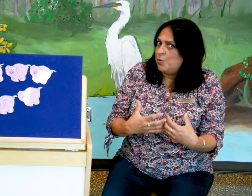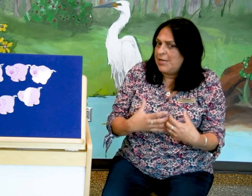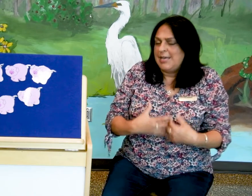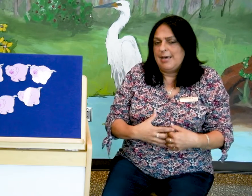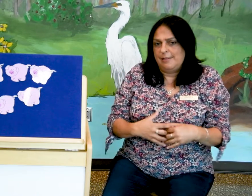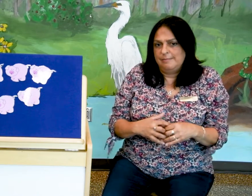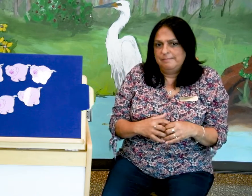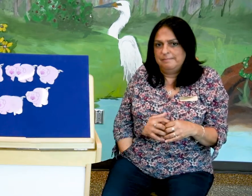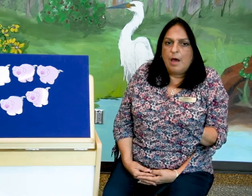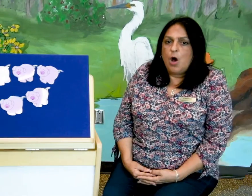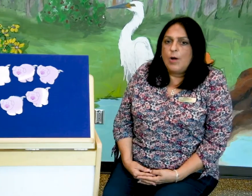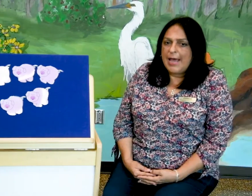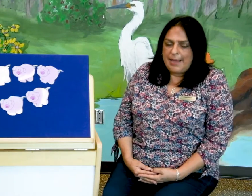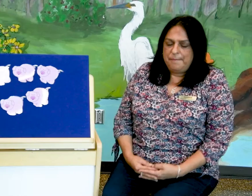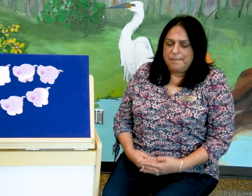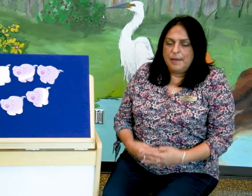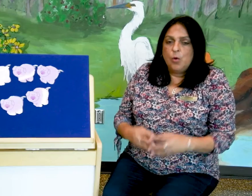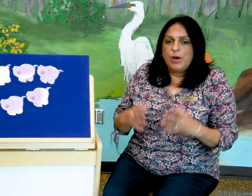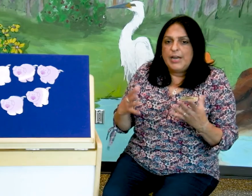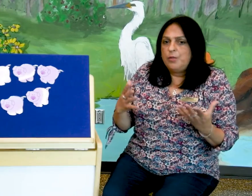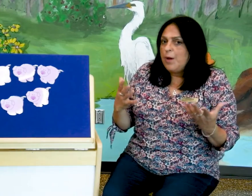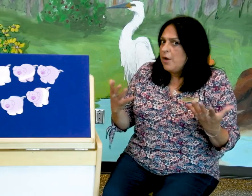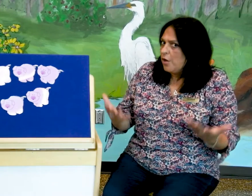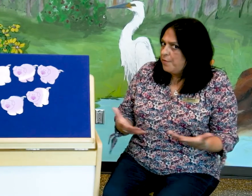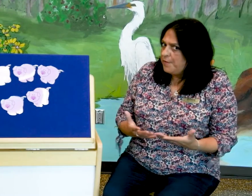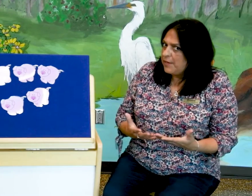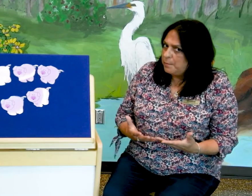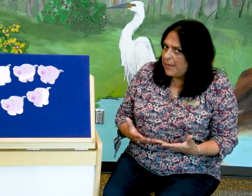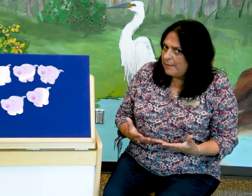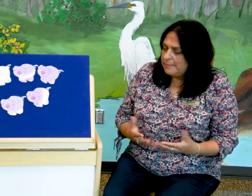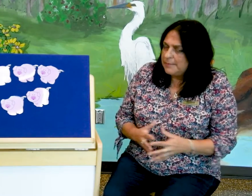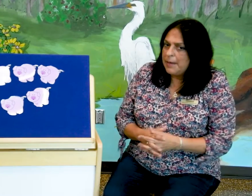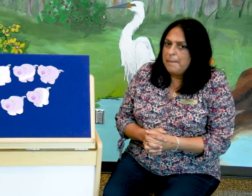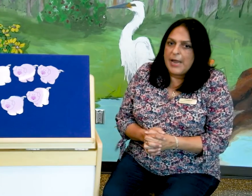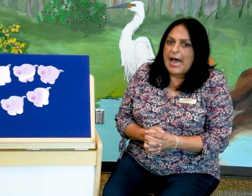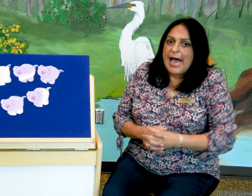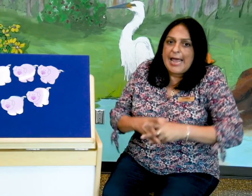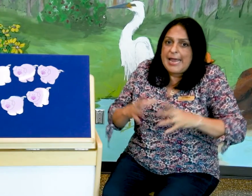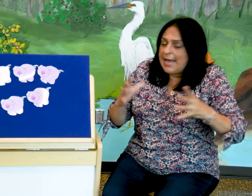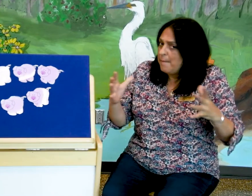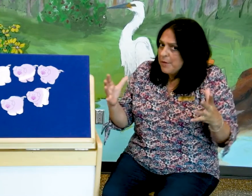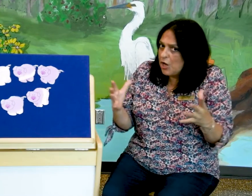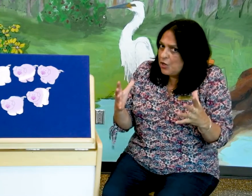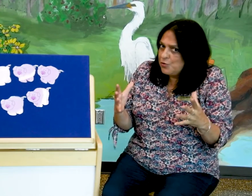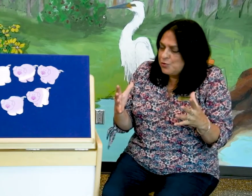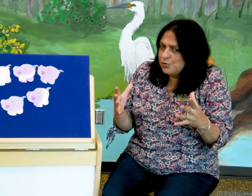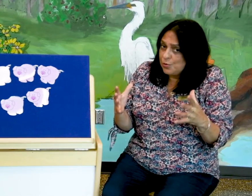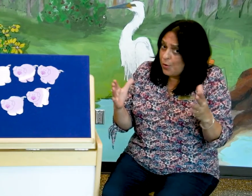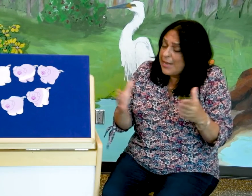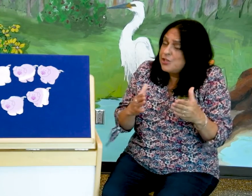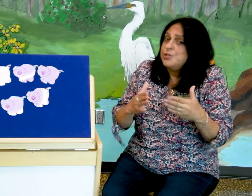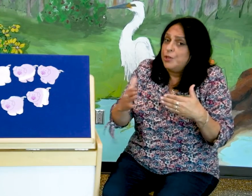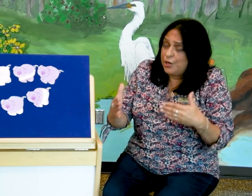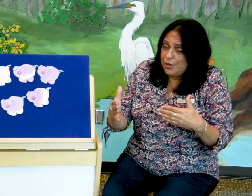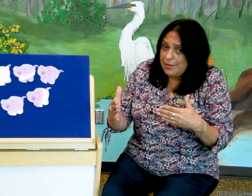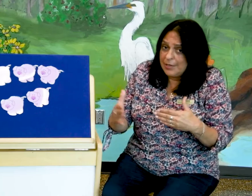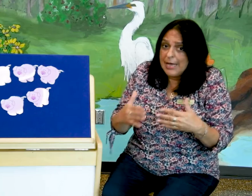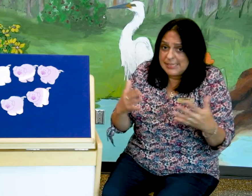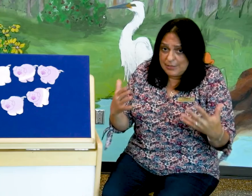they get. Okay. Okay. We're gonna do another finger play, but I am not used, or I just learned as an